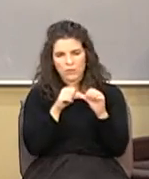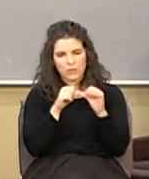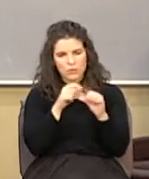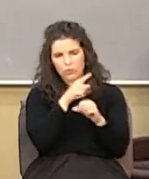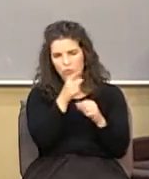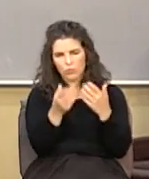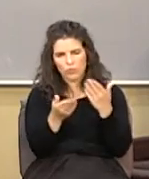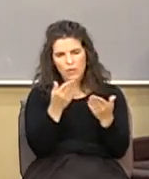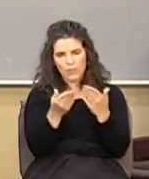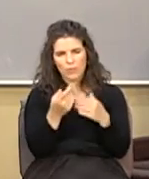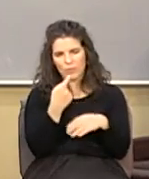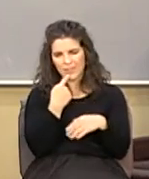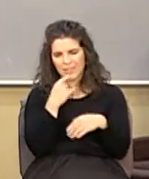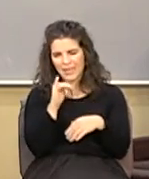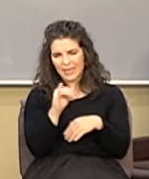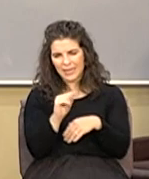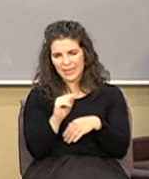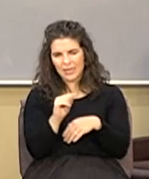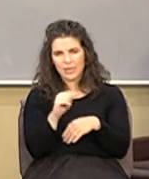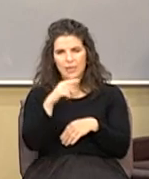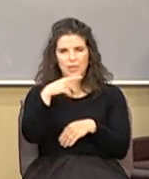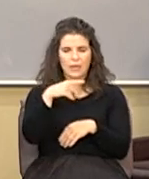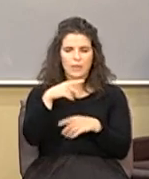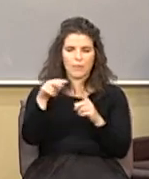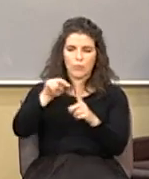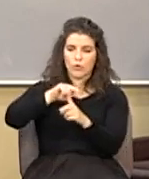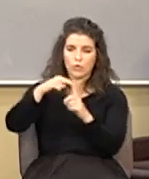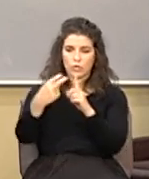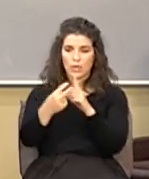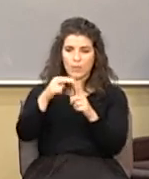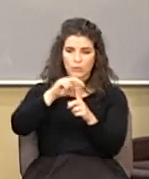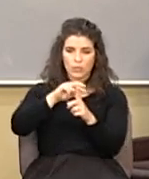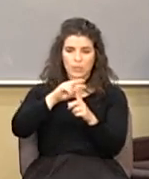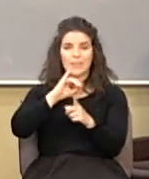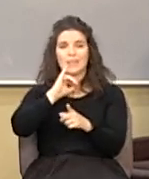would to say it perception is reality